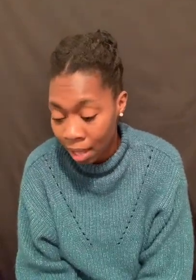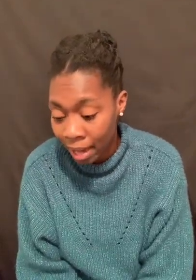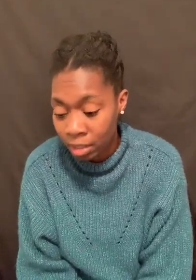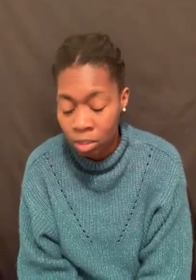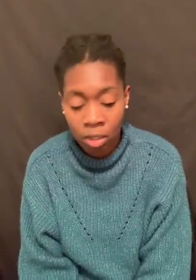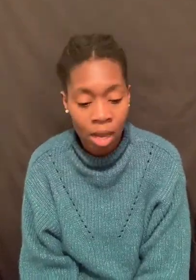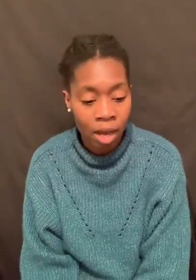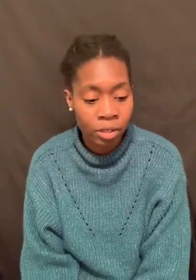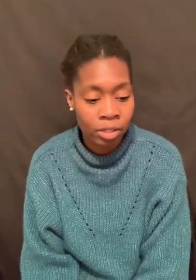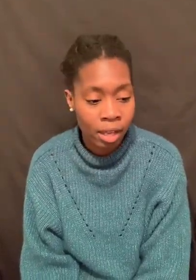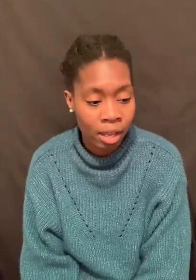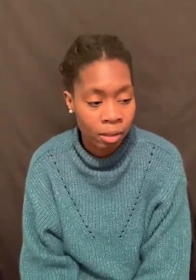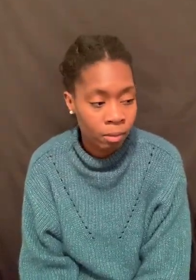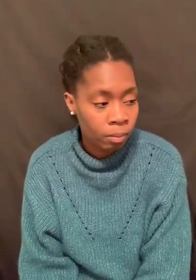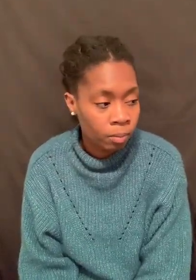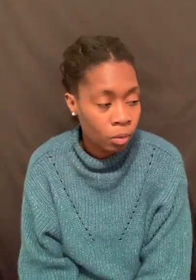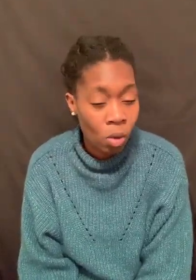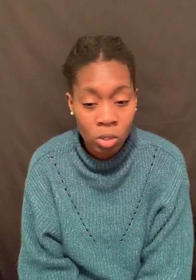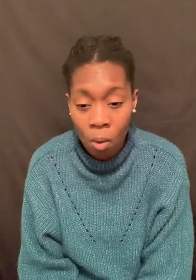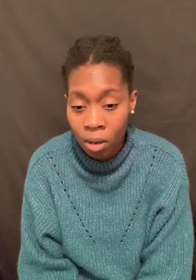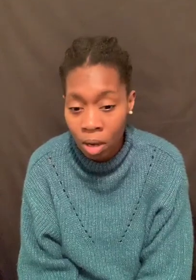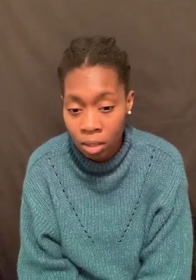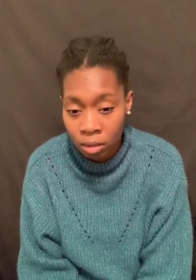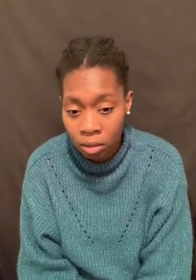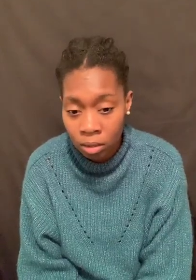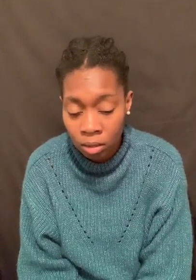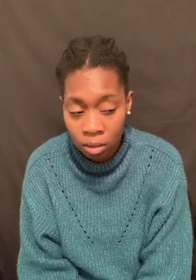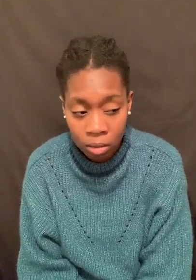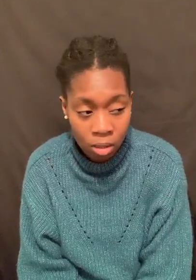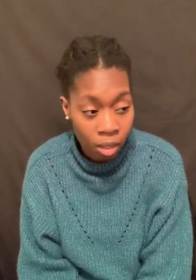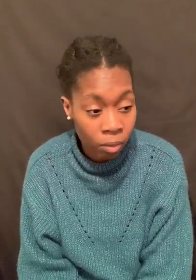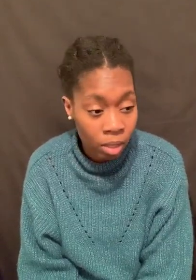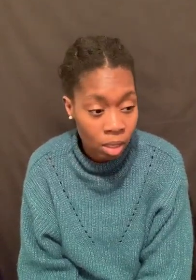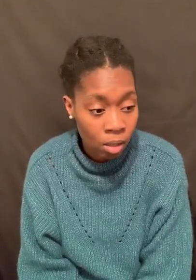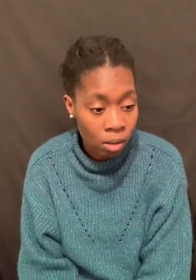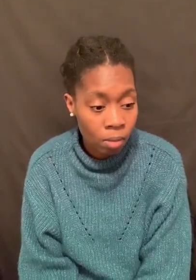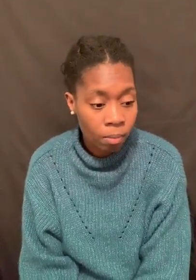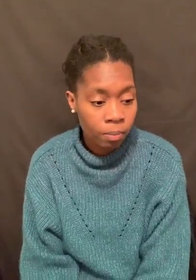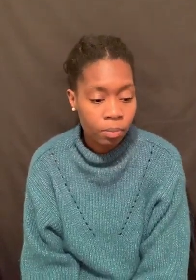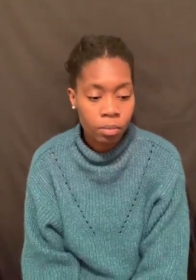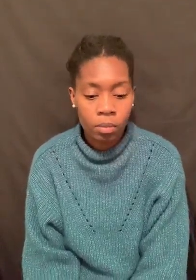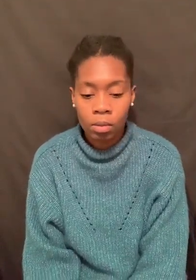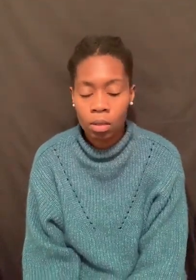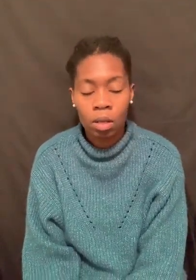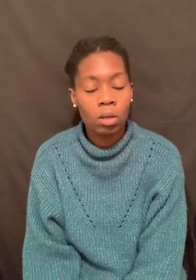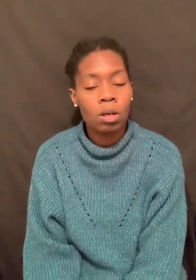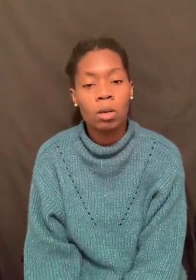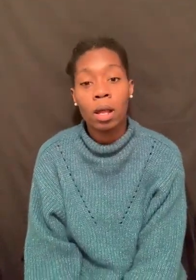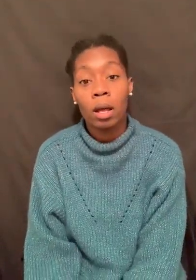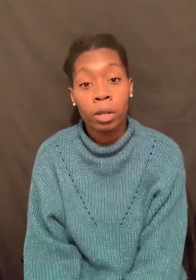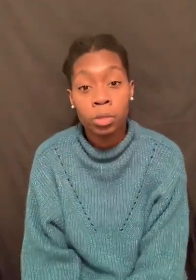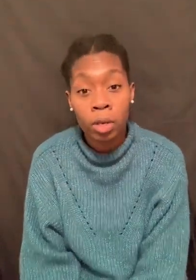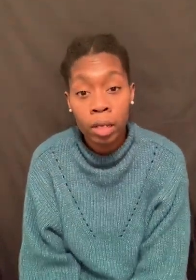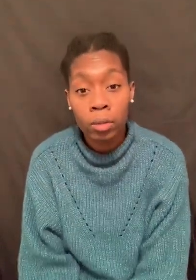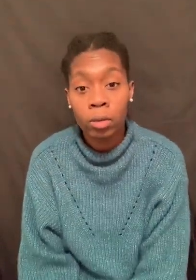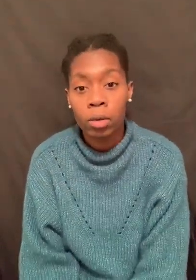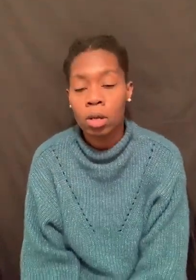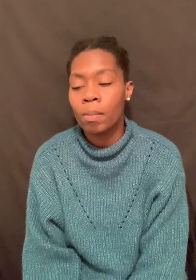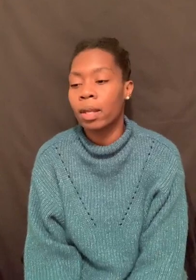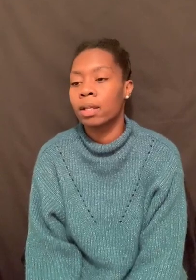blind to not understand what's going on. Like, really? No, no, yeah. You're drunken with the world. You're making